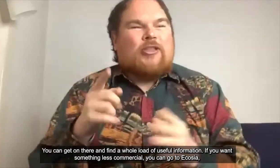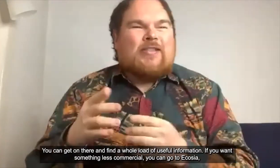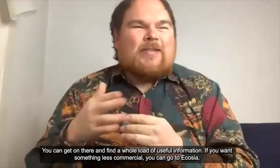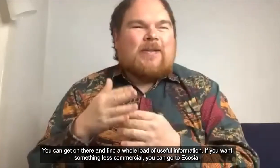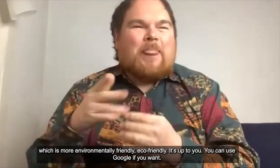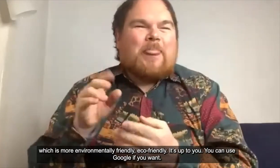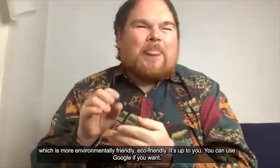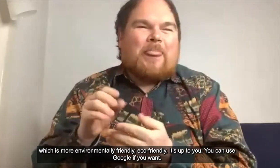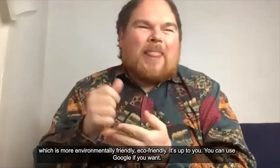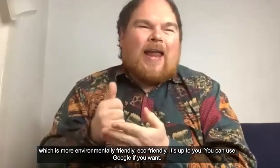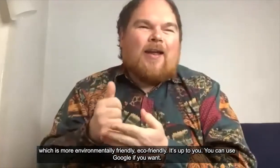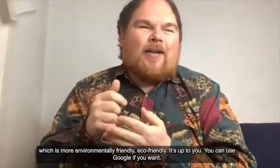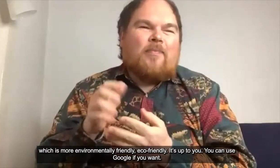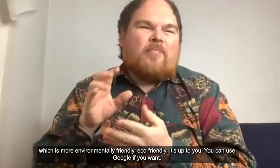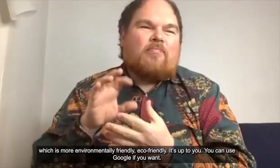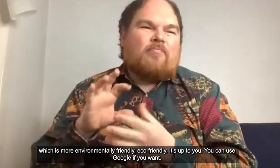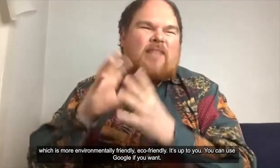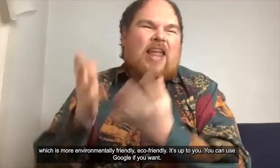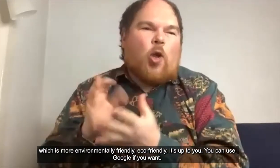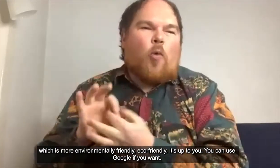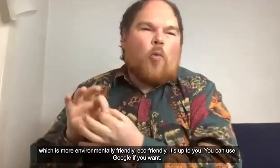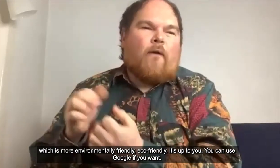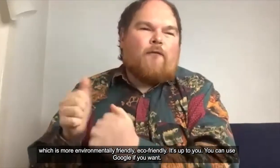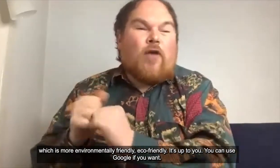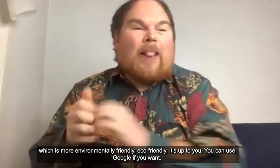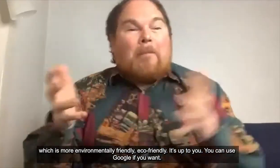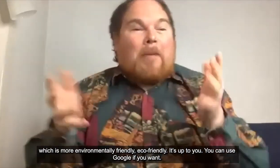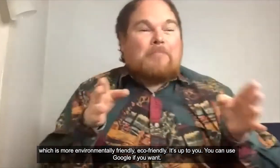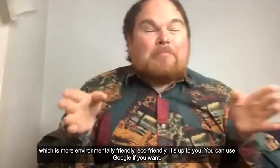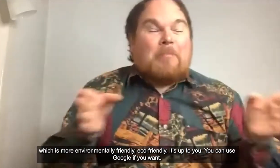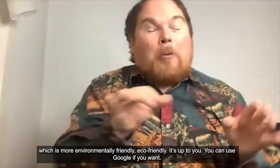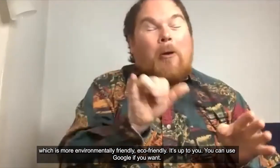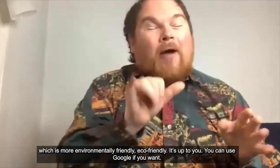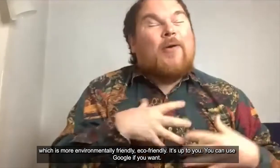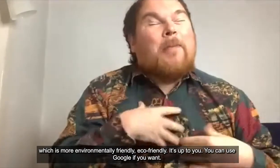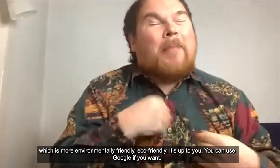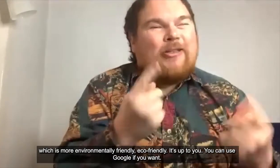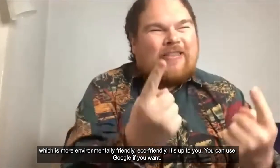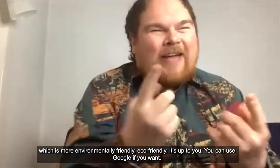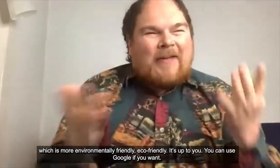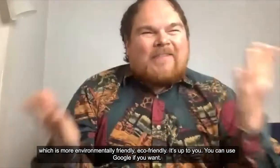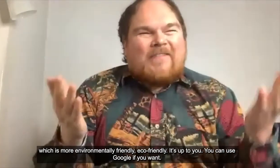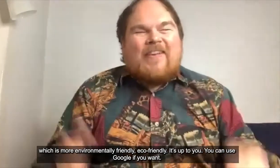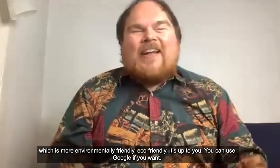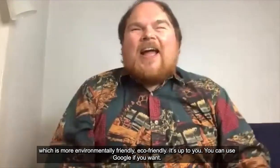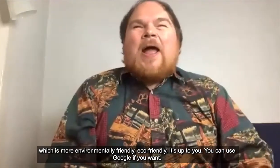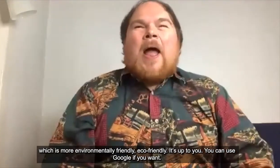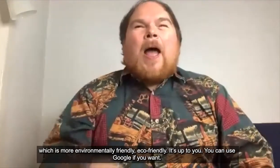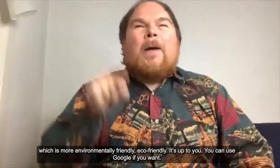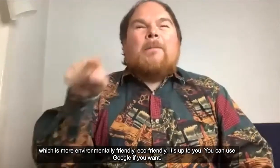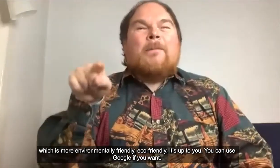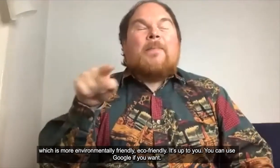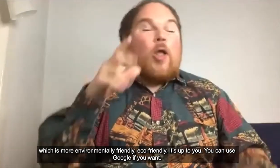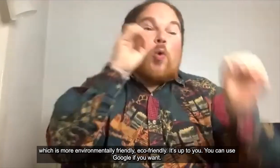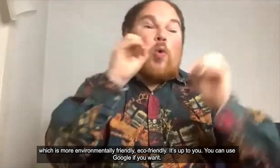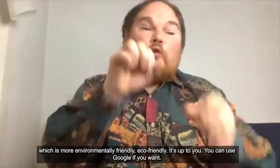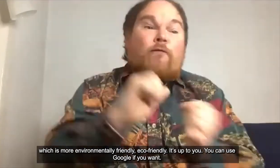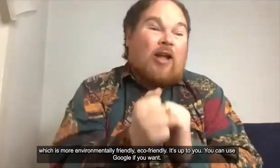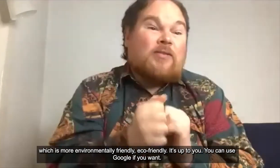which is a more environmentally friendly uh eco-friendly uh it's up to you you can use Google if you want